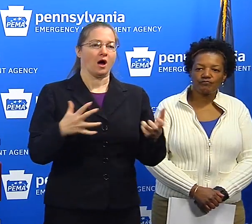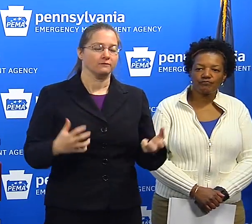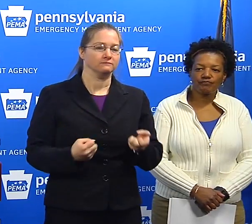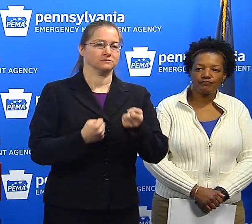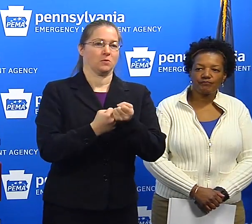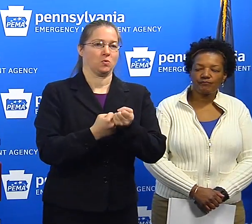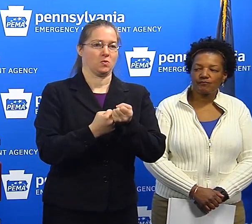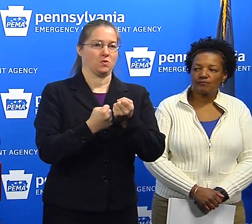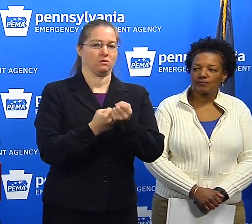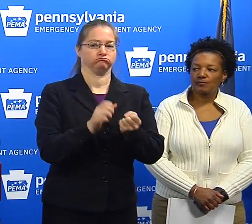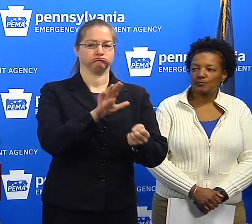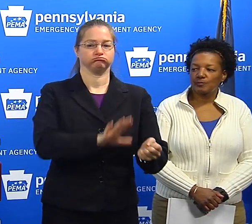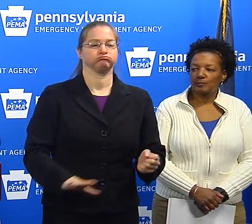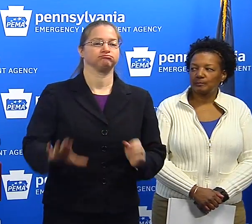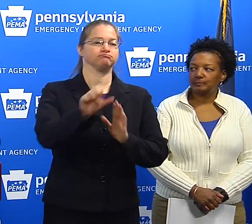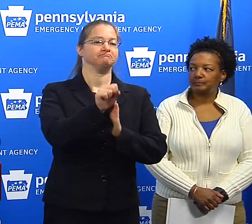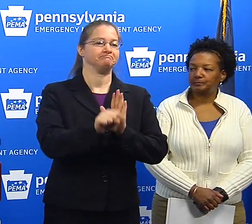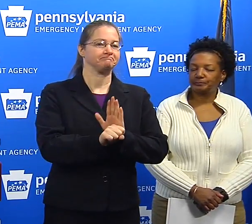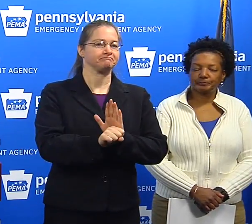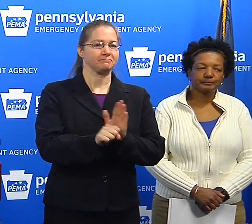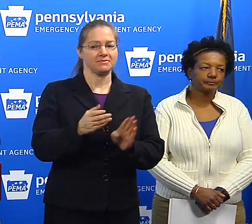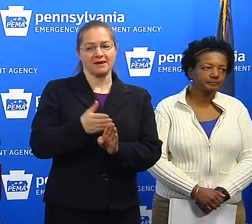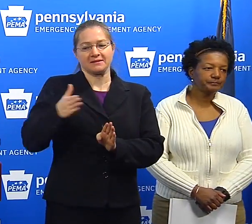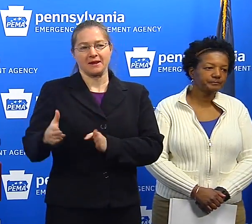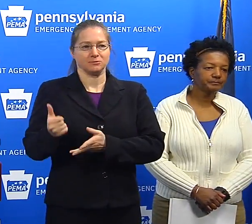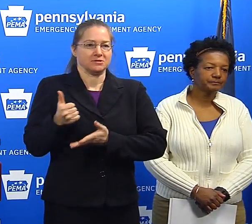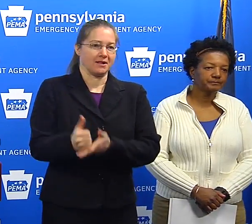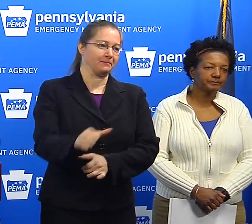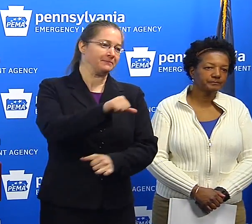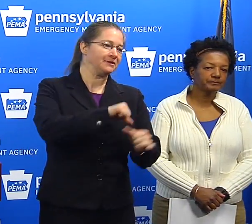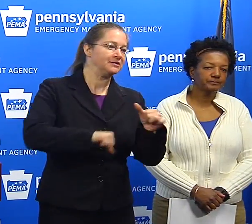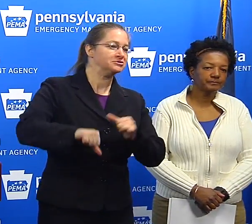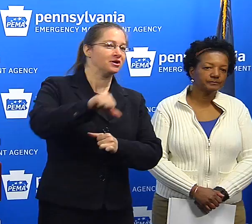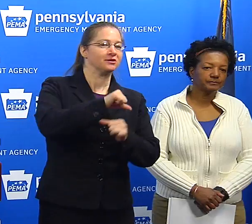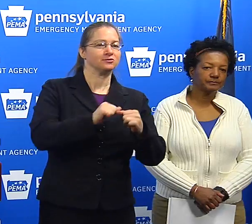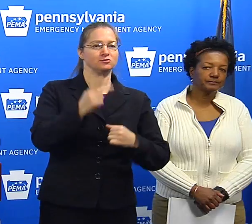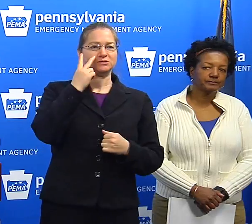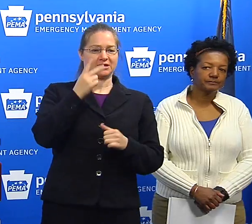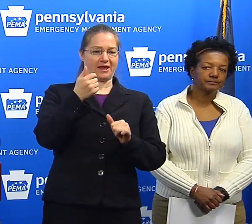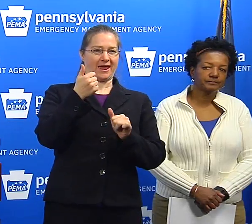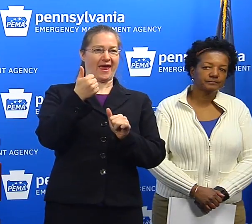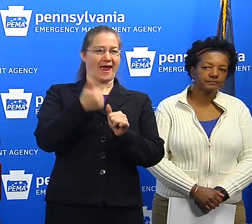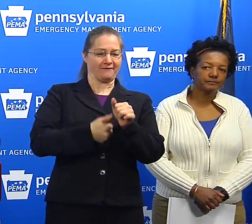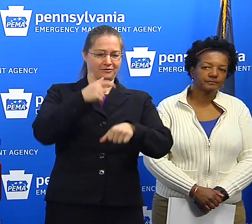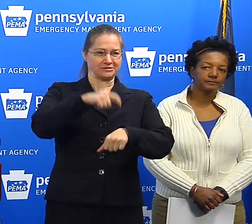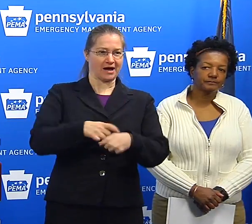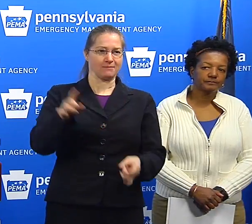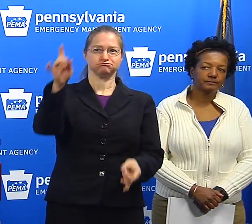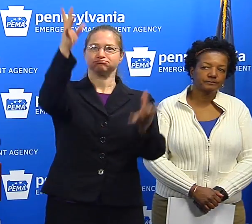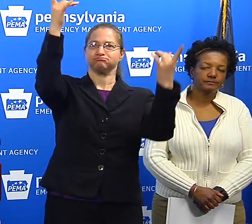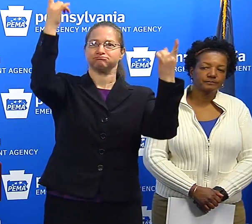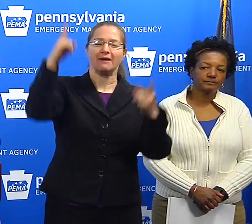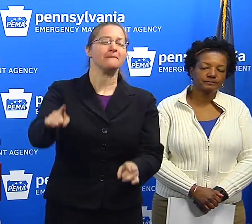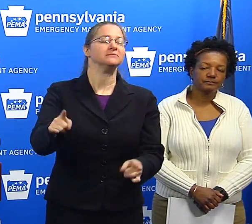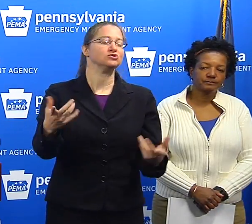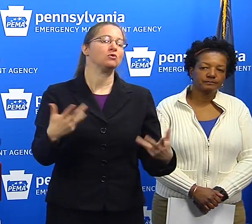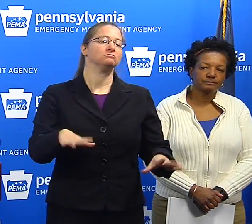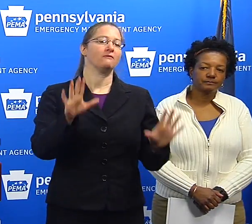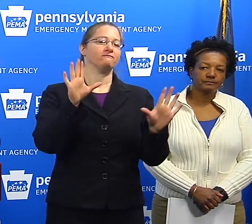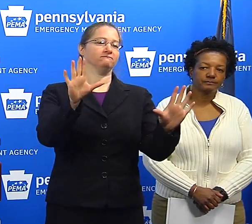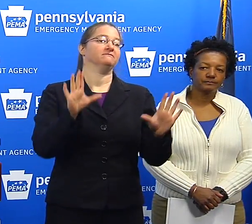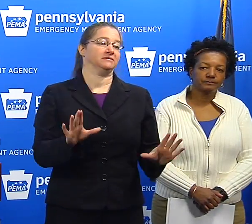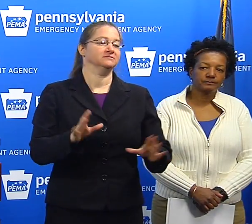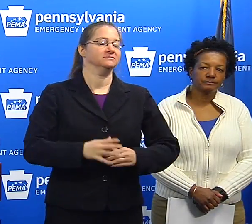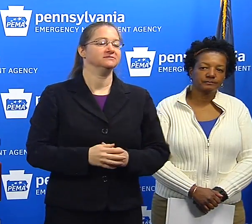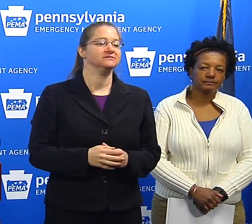across the Commonwealth. Neighbors helping neighbors. And you see that in every disaster, and that's actually fantastic. I